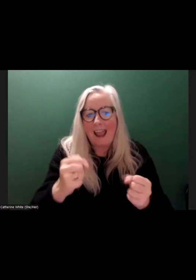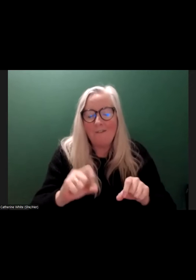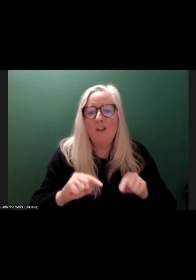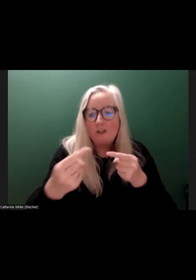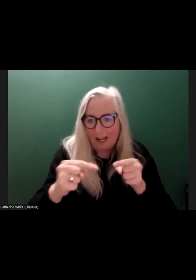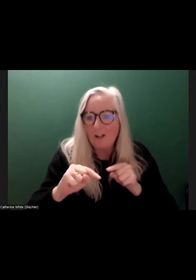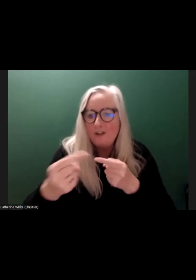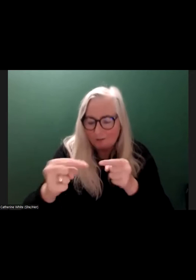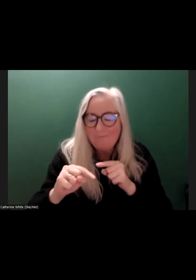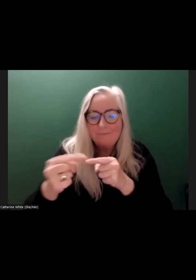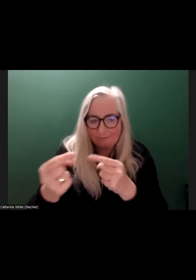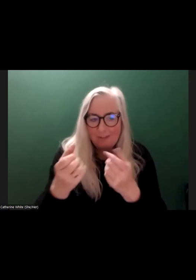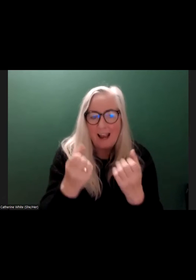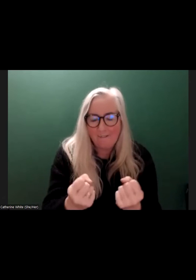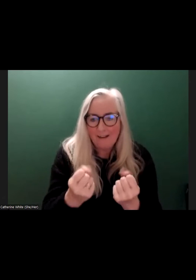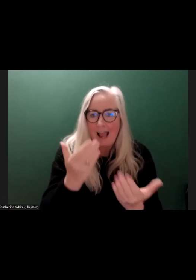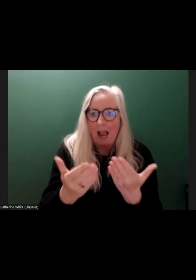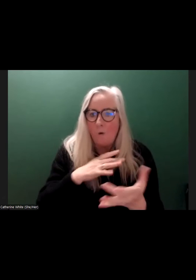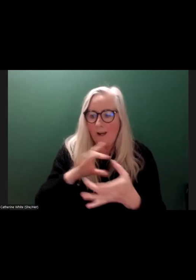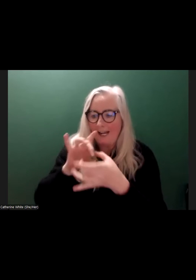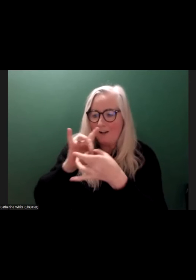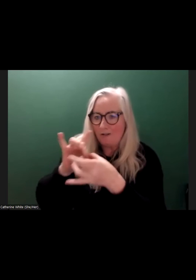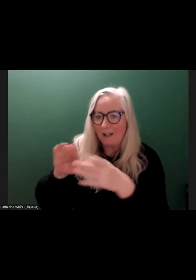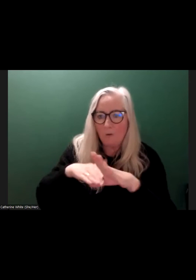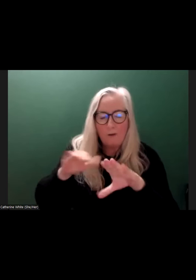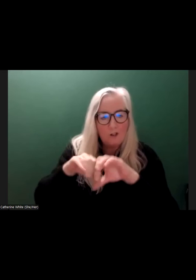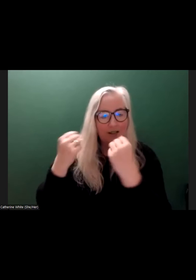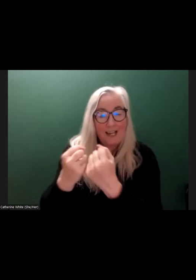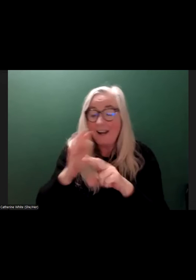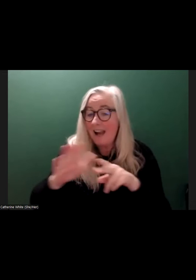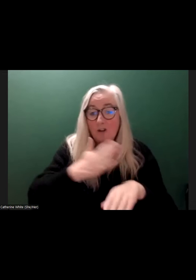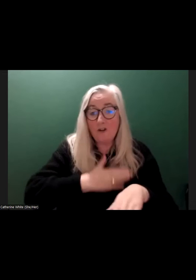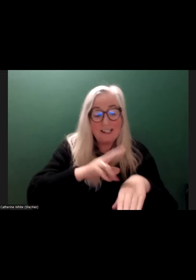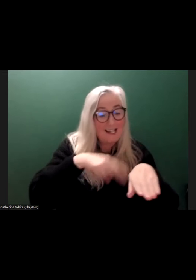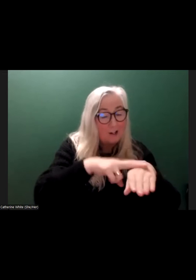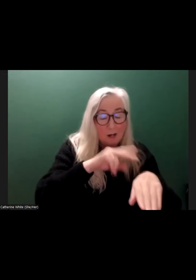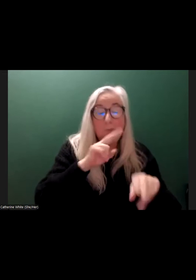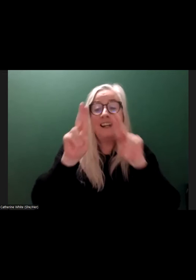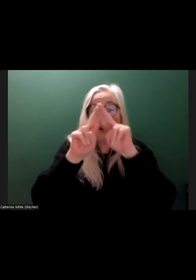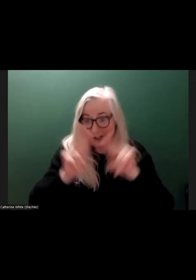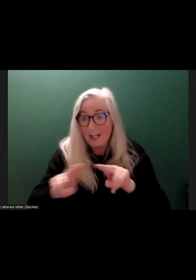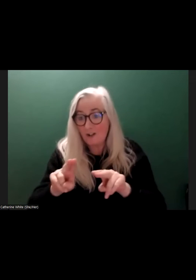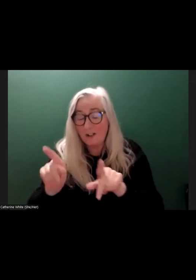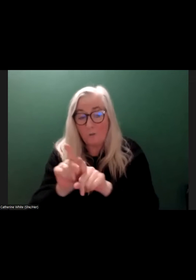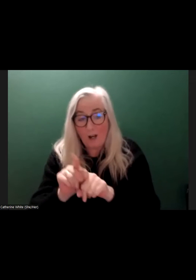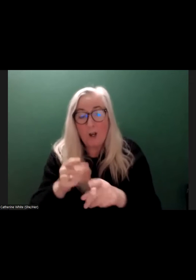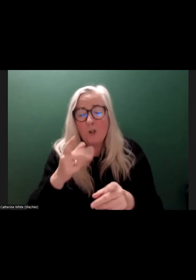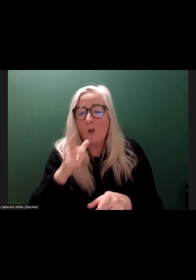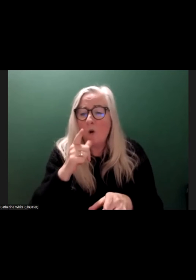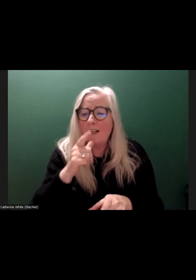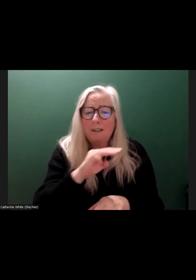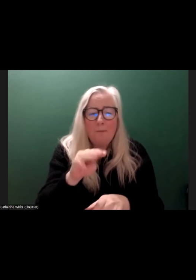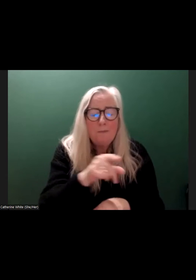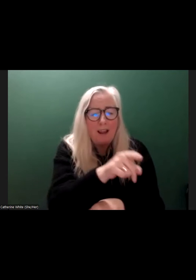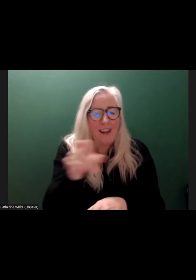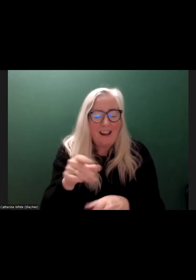interaction in society. Not just nationally, but internationally. And talking to people, whether it's from, you